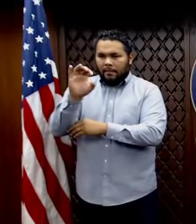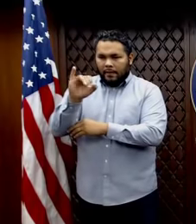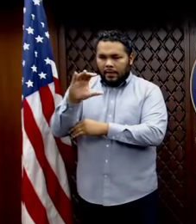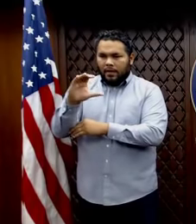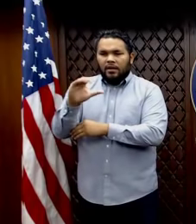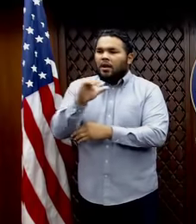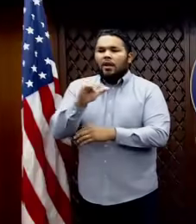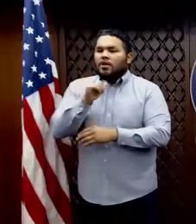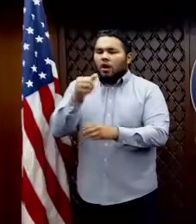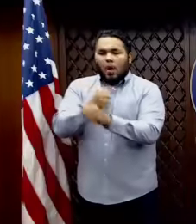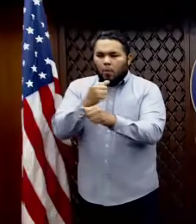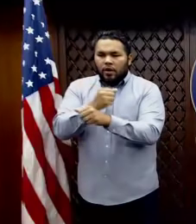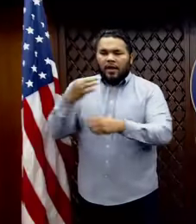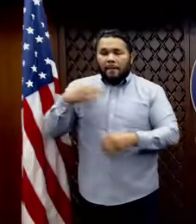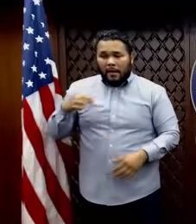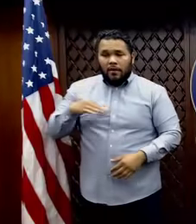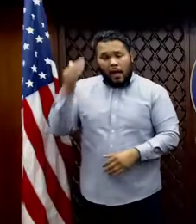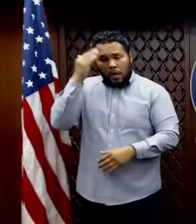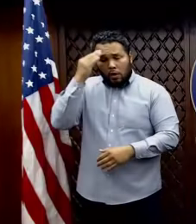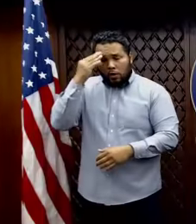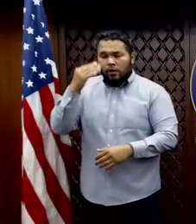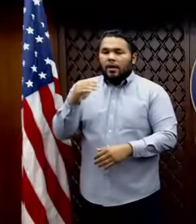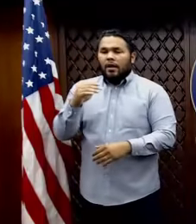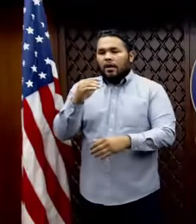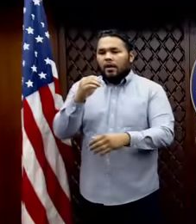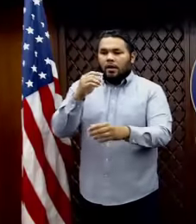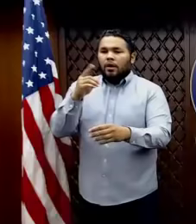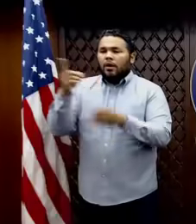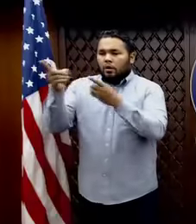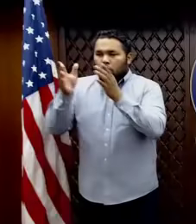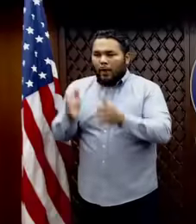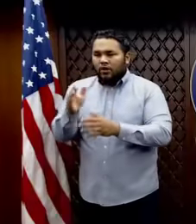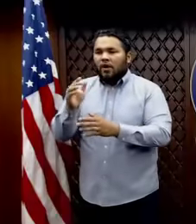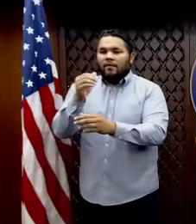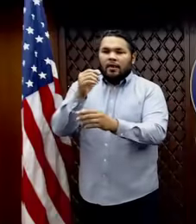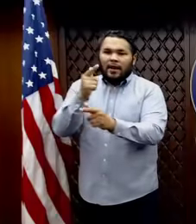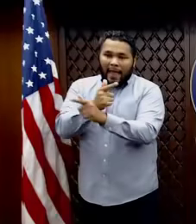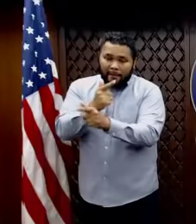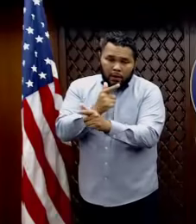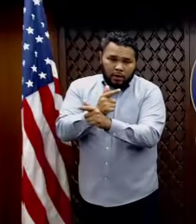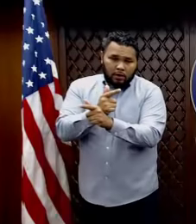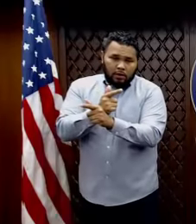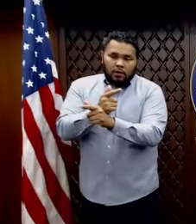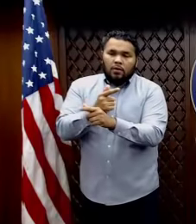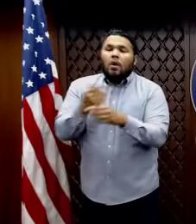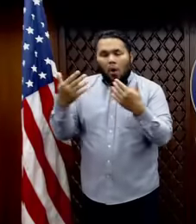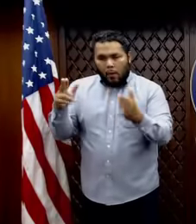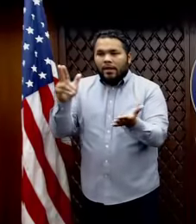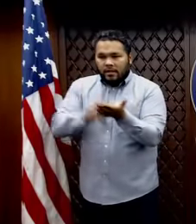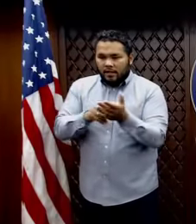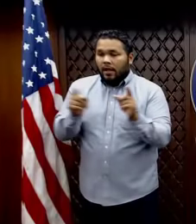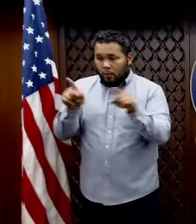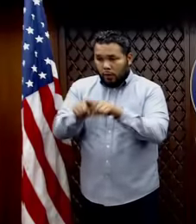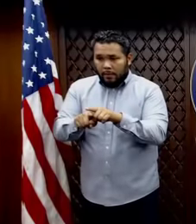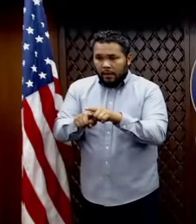our, uh, director of labor, department of labor has his contacts and they're working. We already signed the agreement